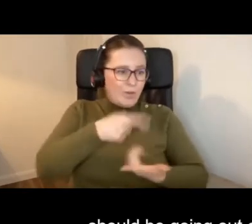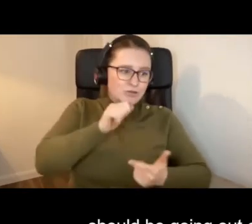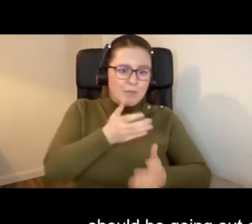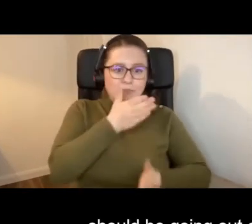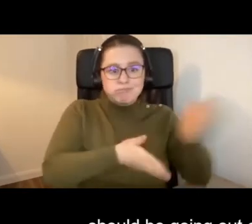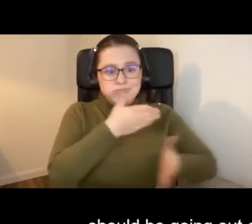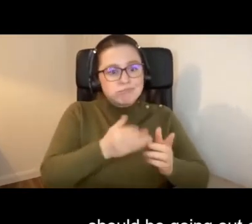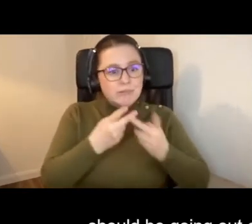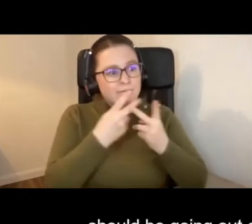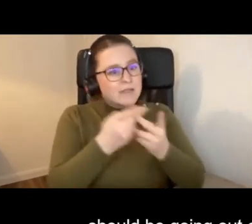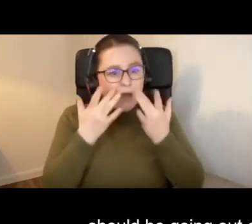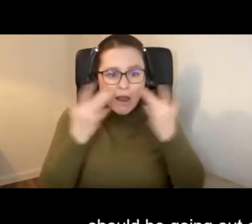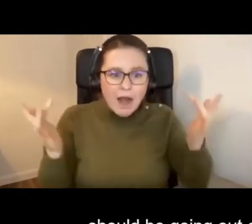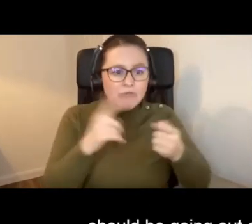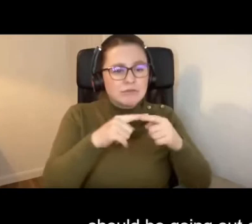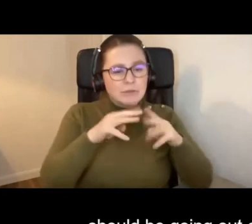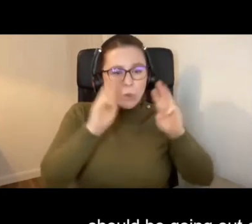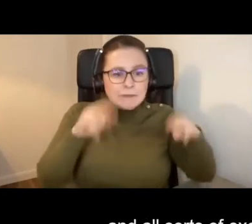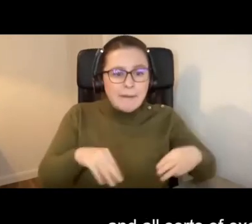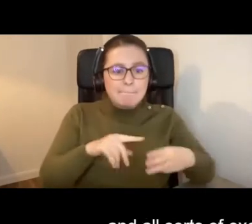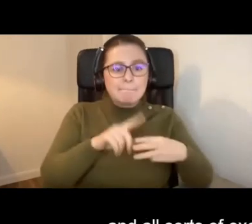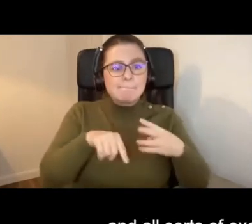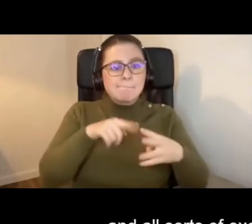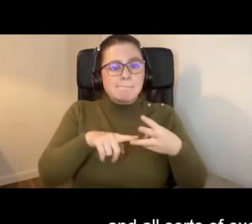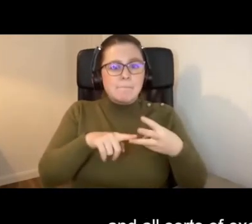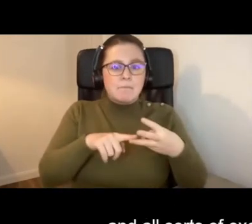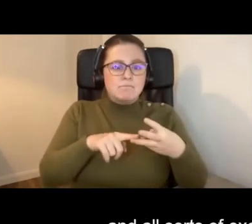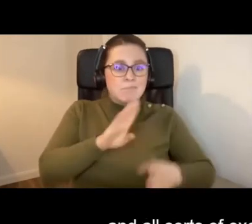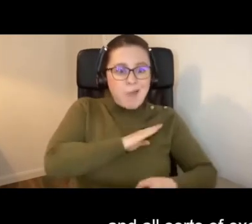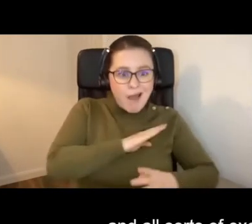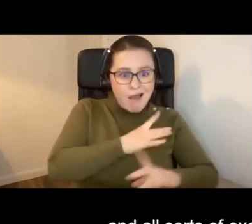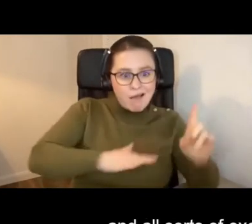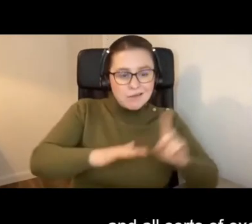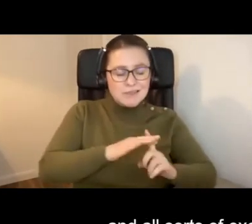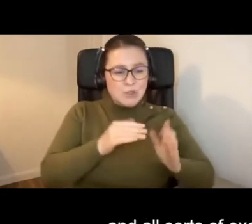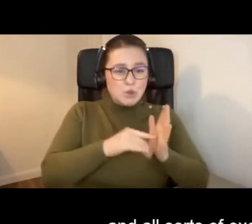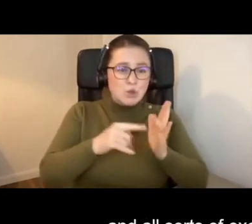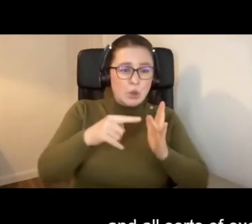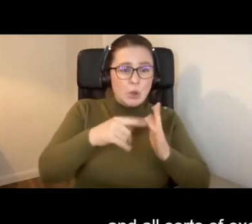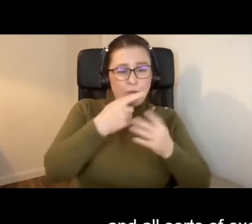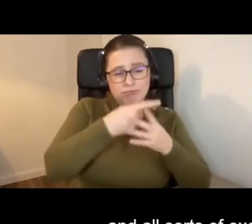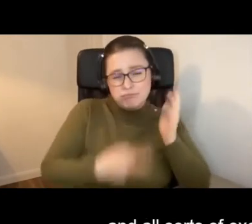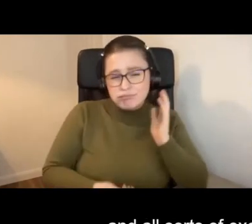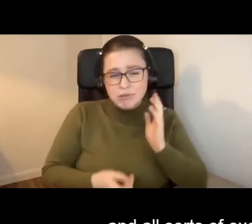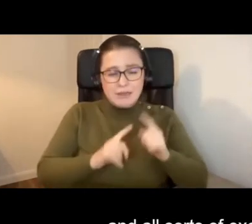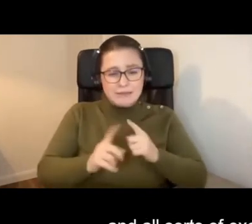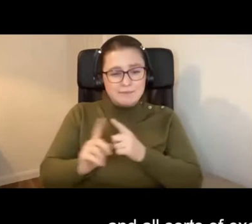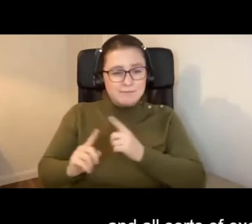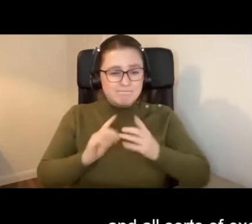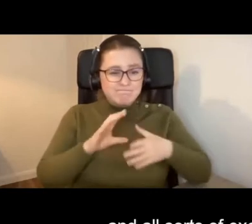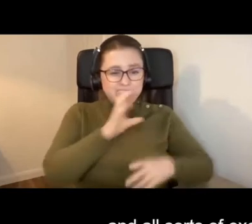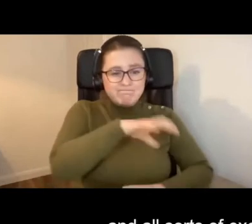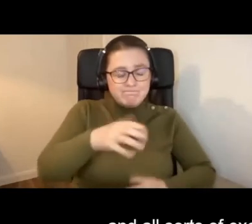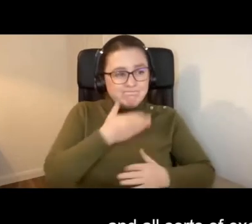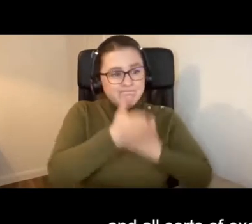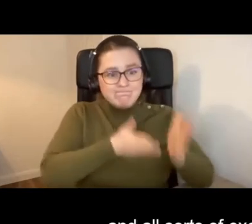visiting galleries and museums and parks and zoos and all sorts of exciting places for